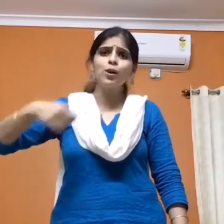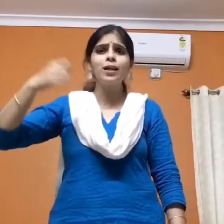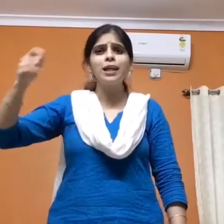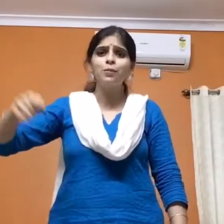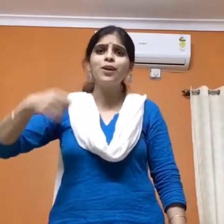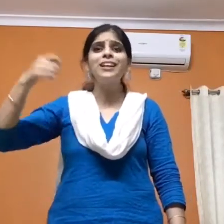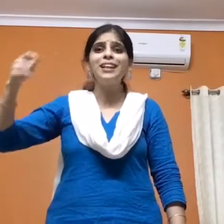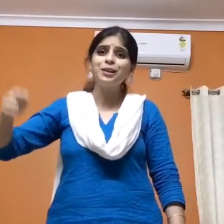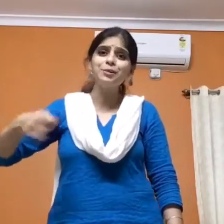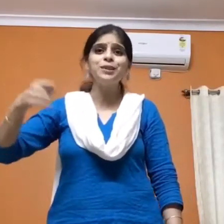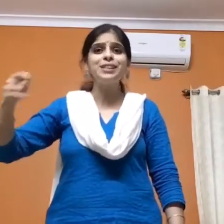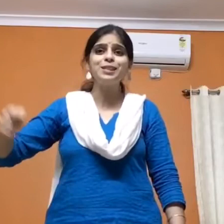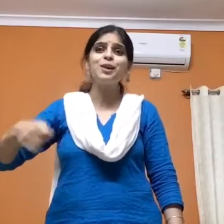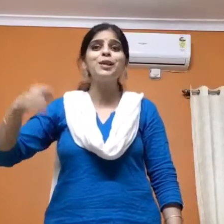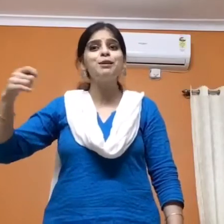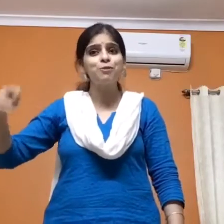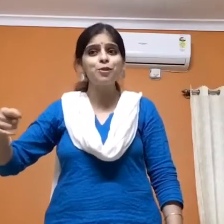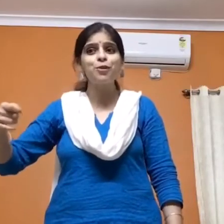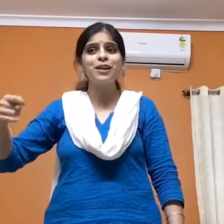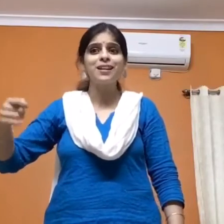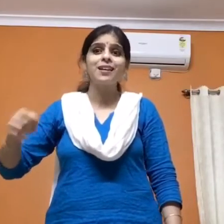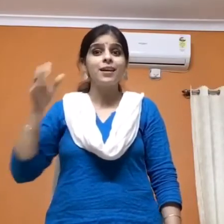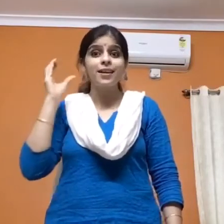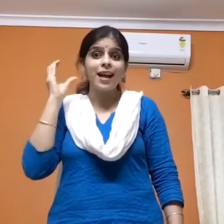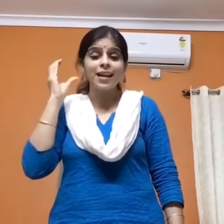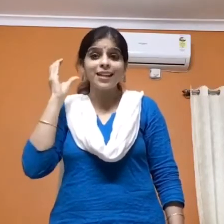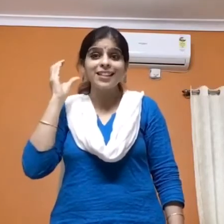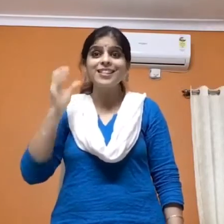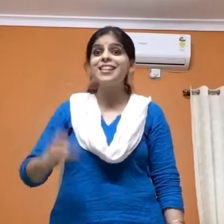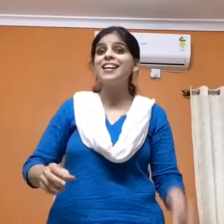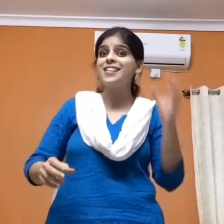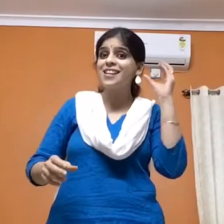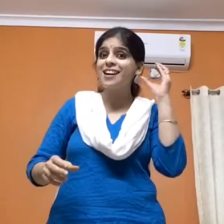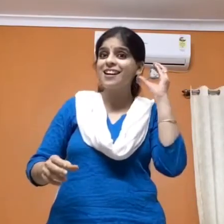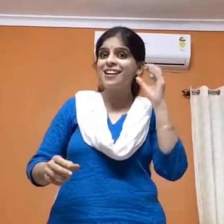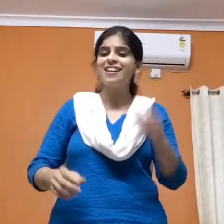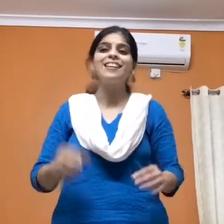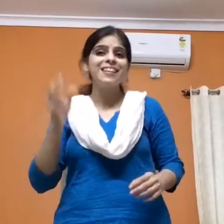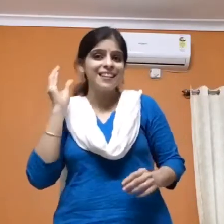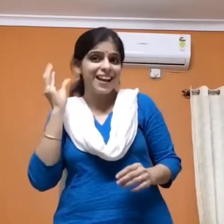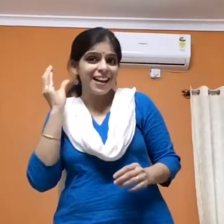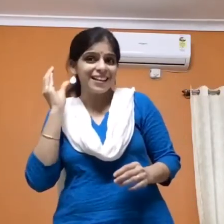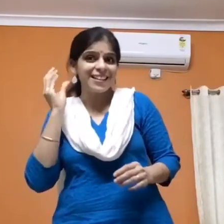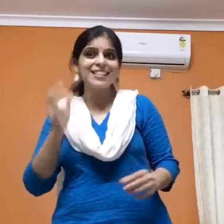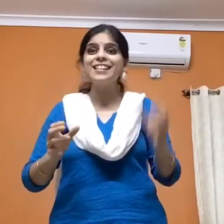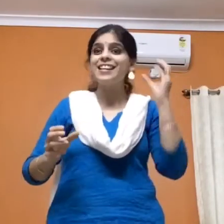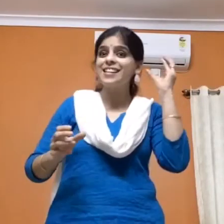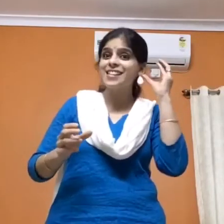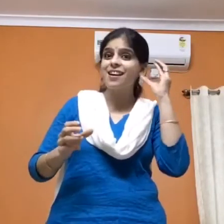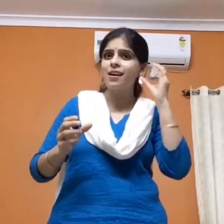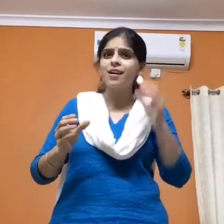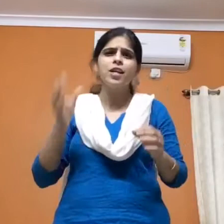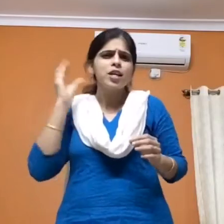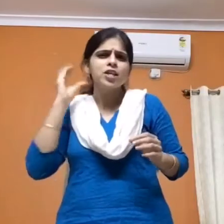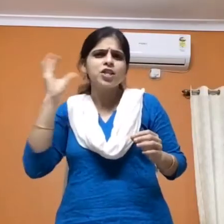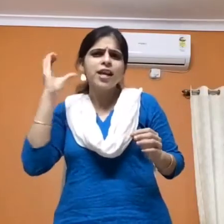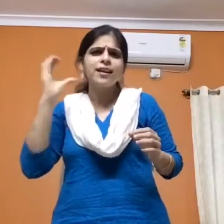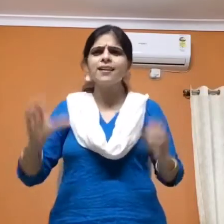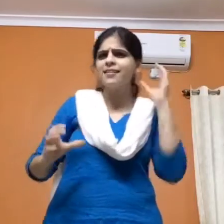twirly whirly, noodles on a fork. Candies in a jar, candies in a jar. Shake and